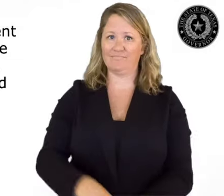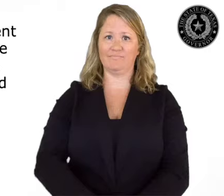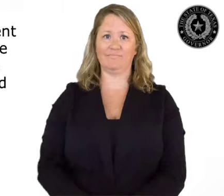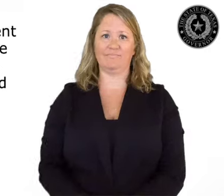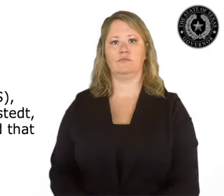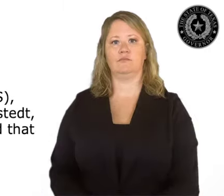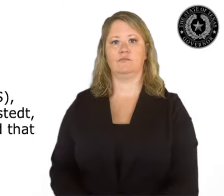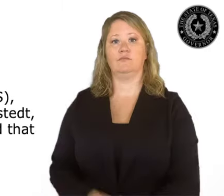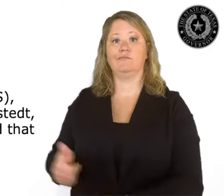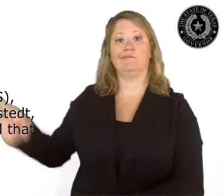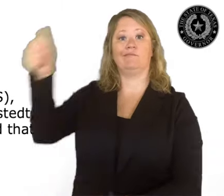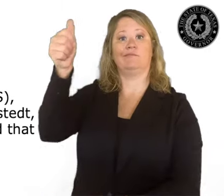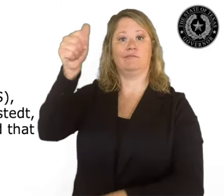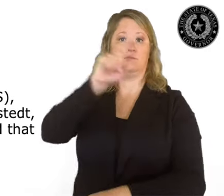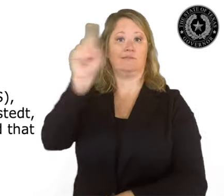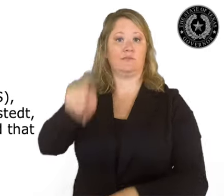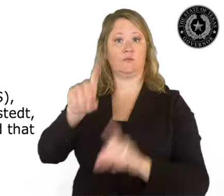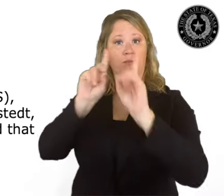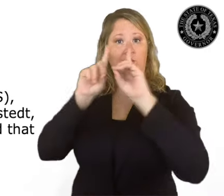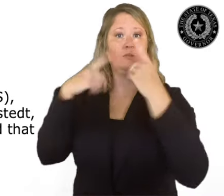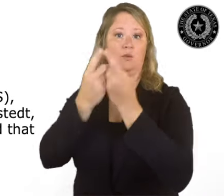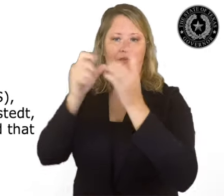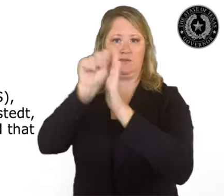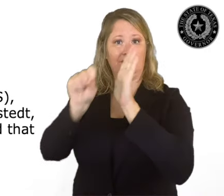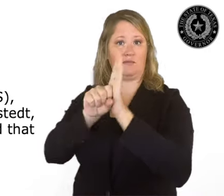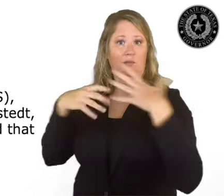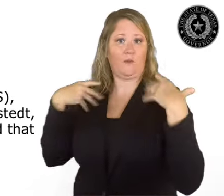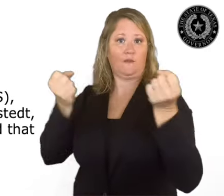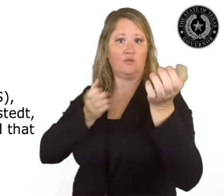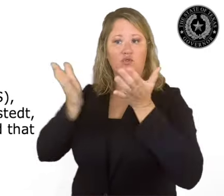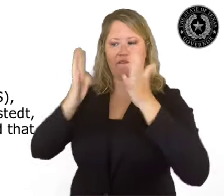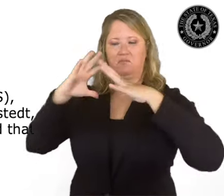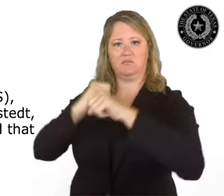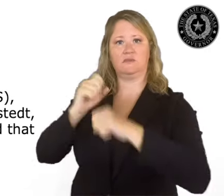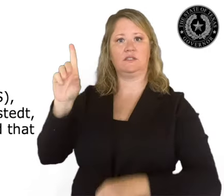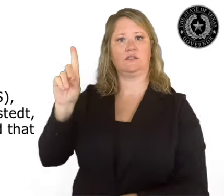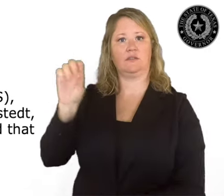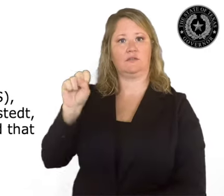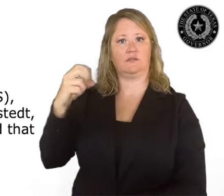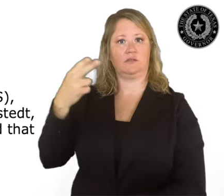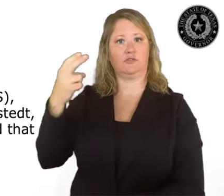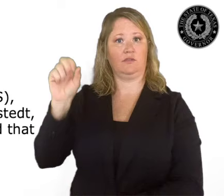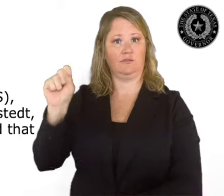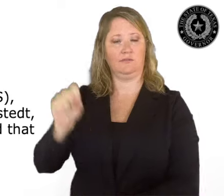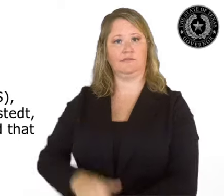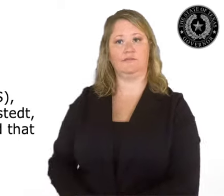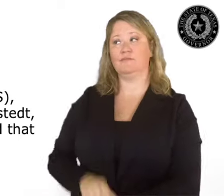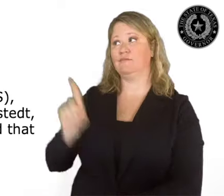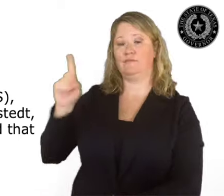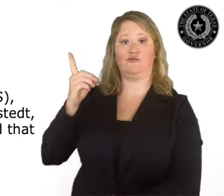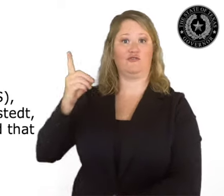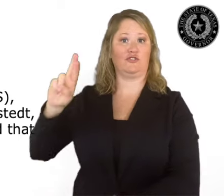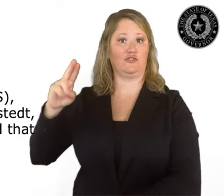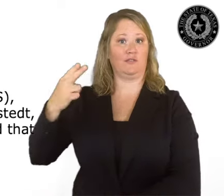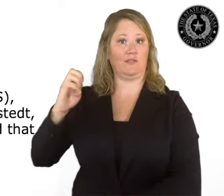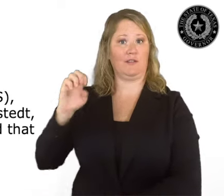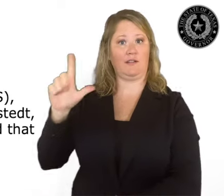and Whereas, the Commissioner of the Texas Department of State Health Services or DSHS